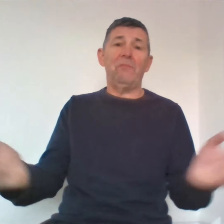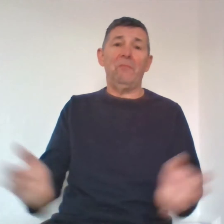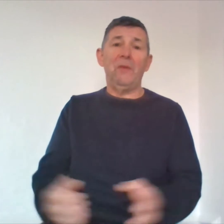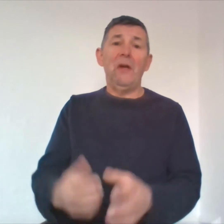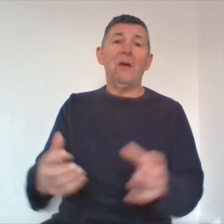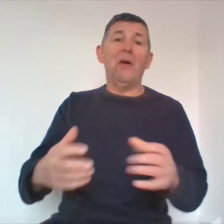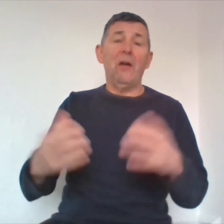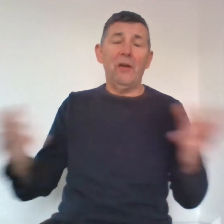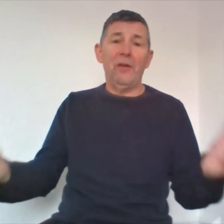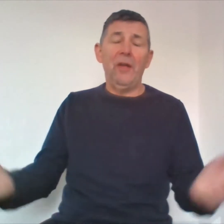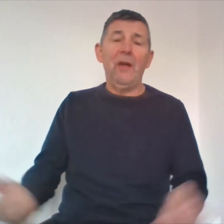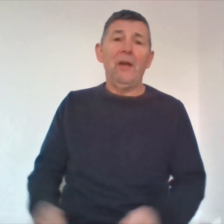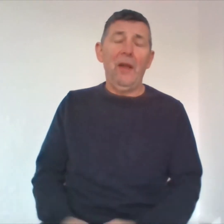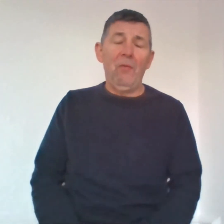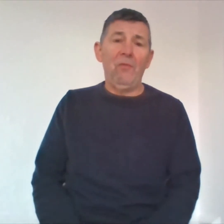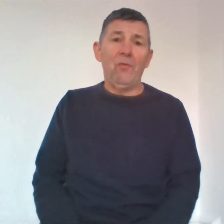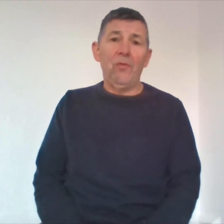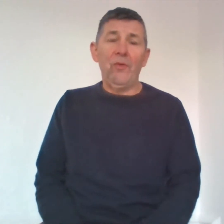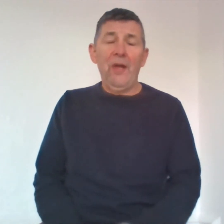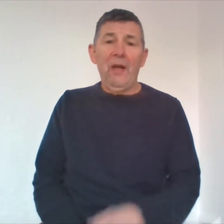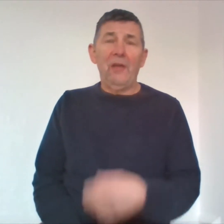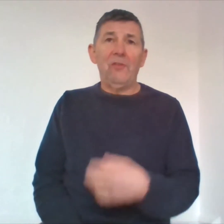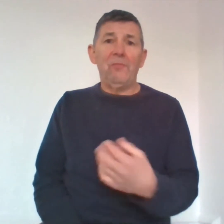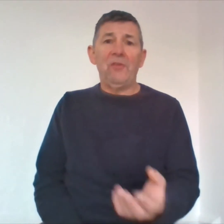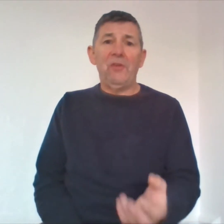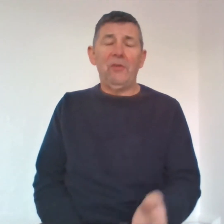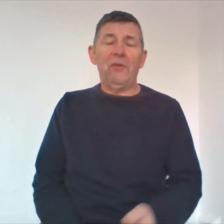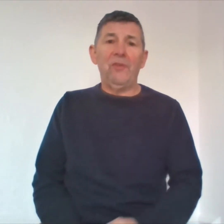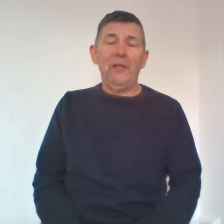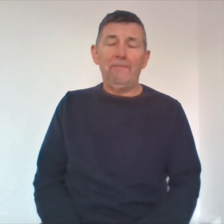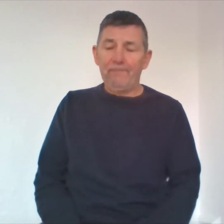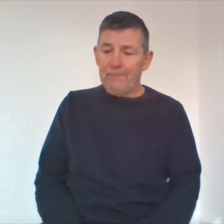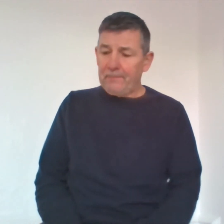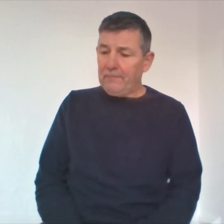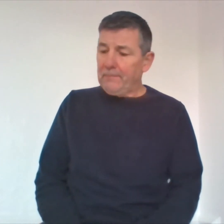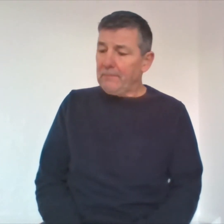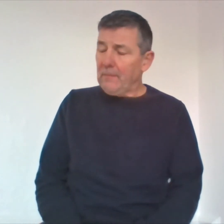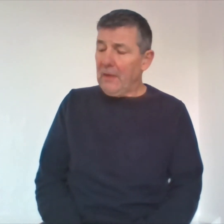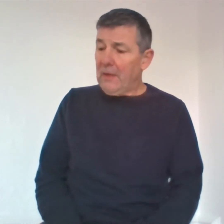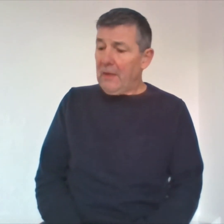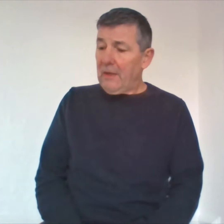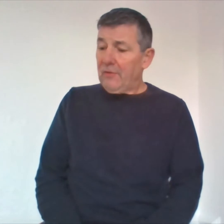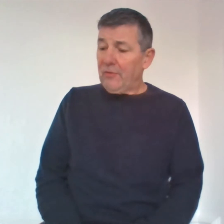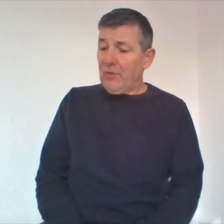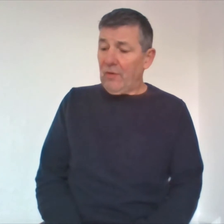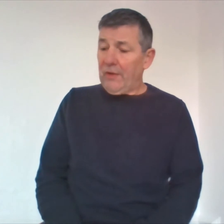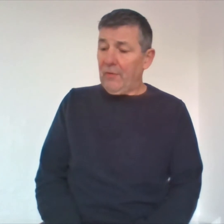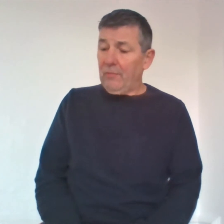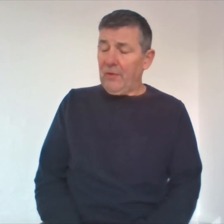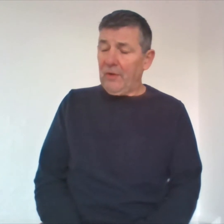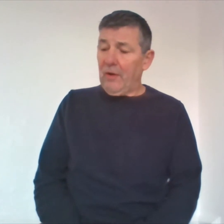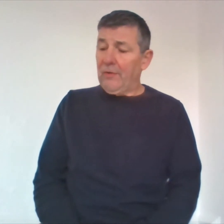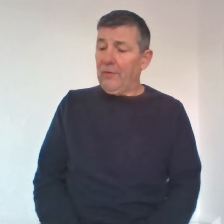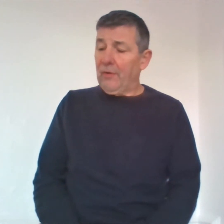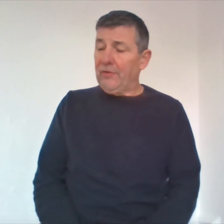car had came off the road and smashed into a tree so she ran and opened the car door she